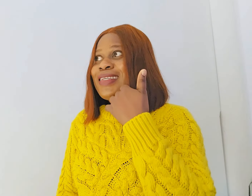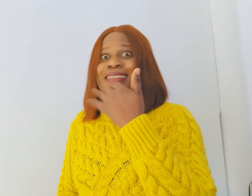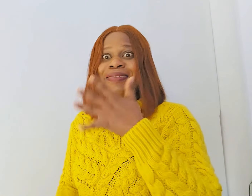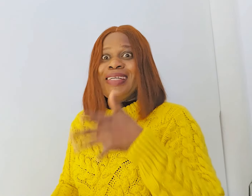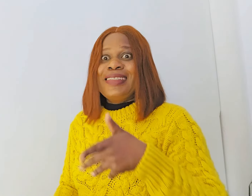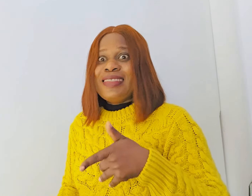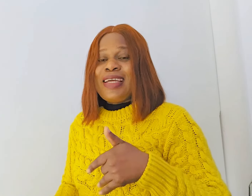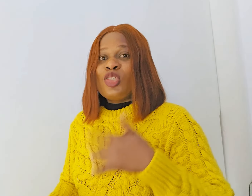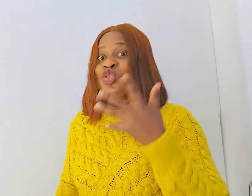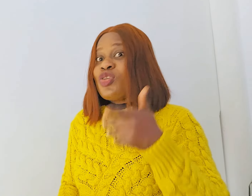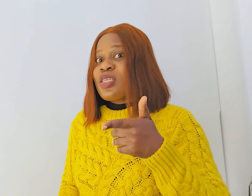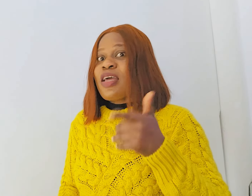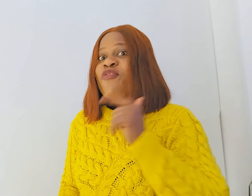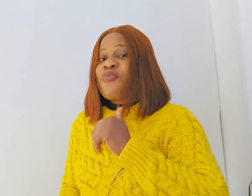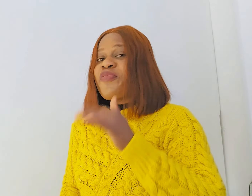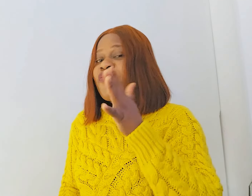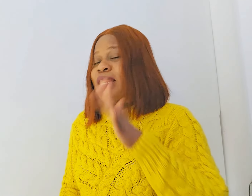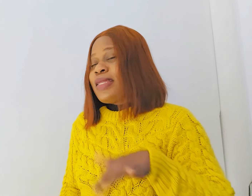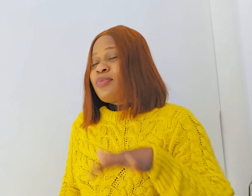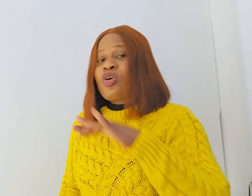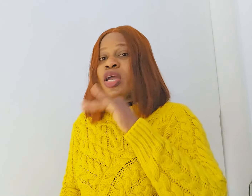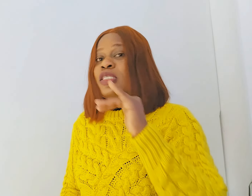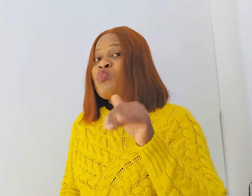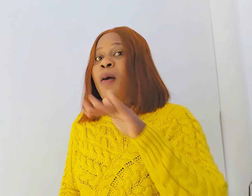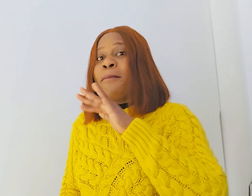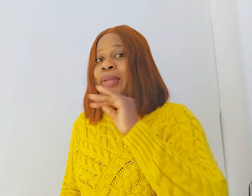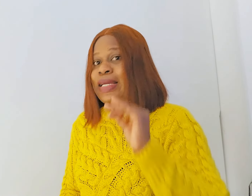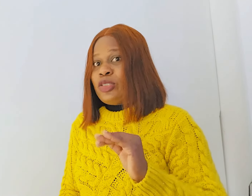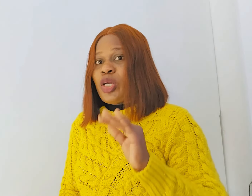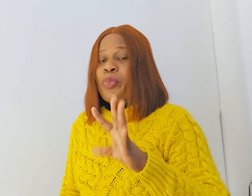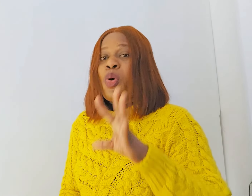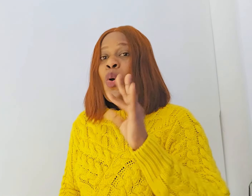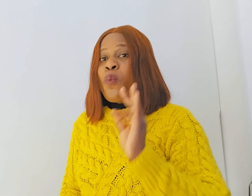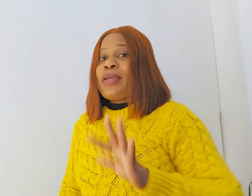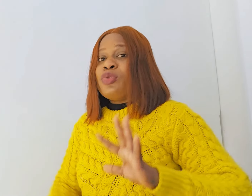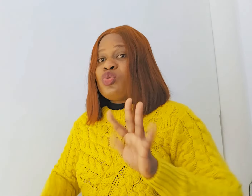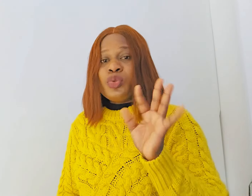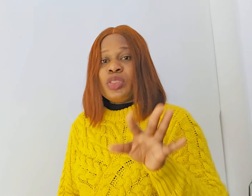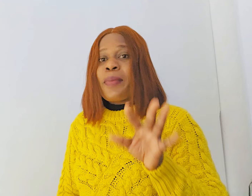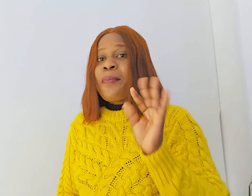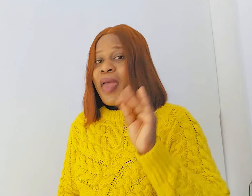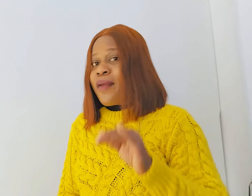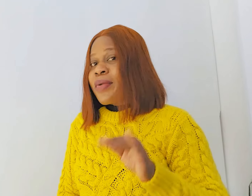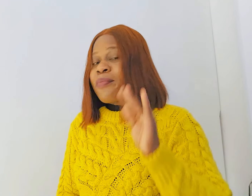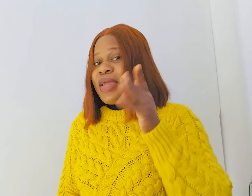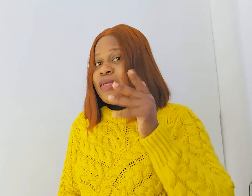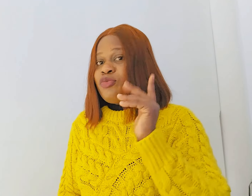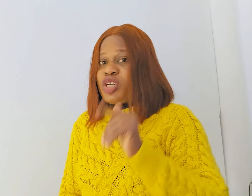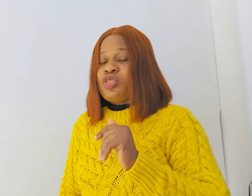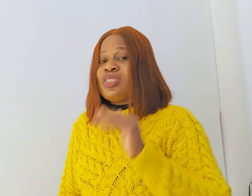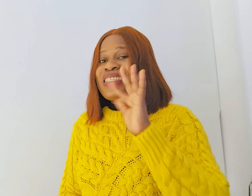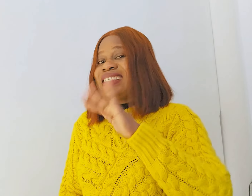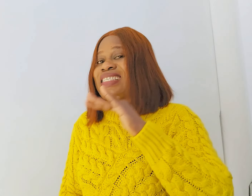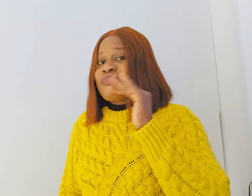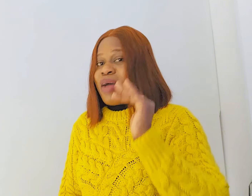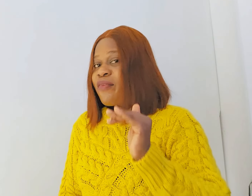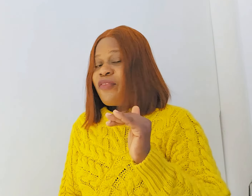oh my goodness you yourself you'll be feeling it because it's more pleasurable when you do the perry penetration this is perfect